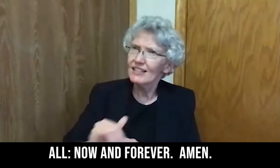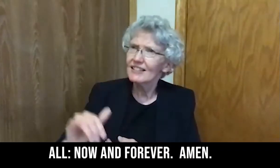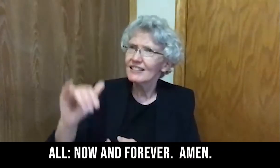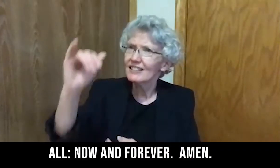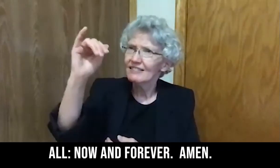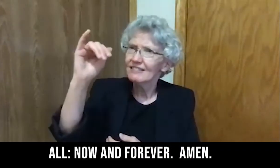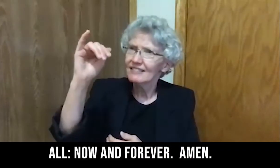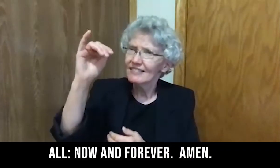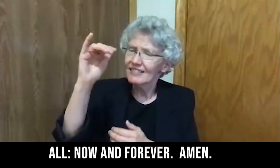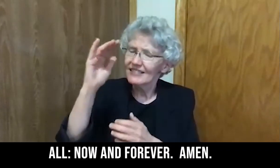Be You